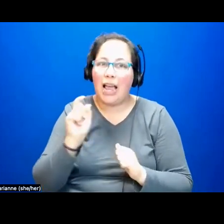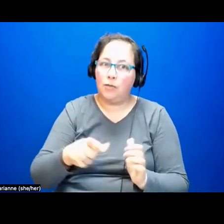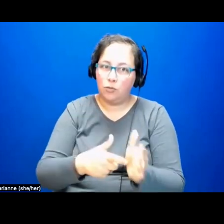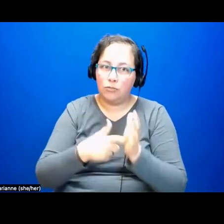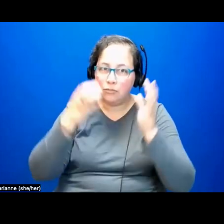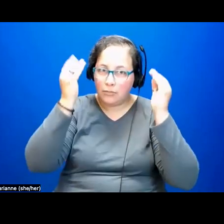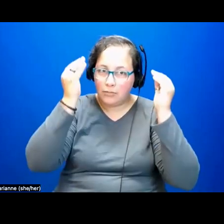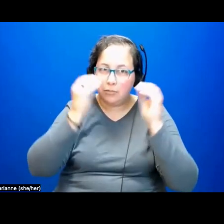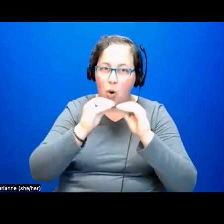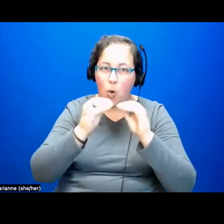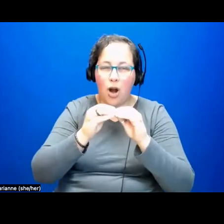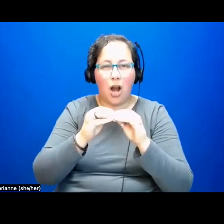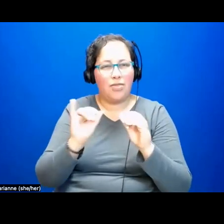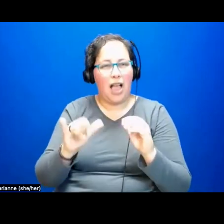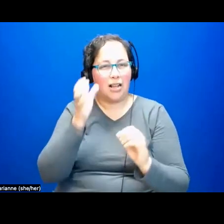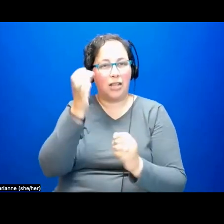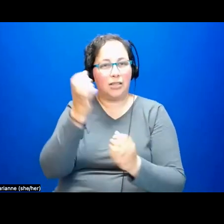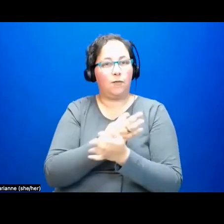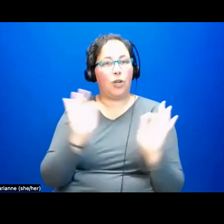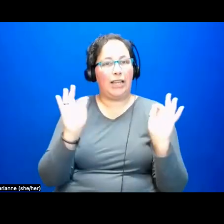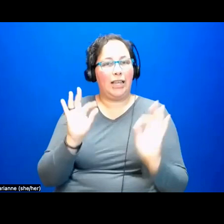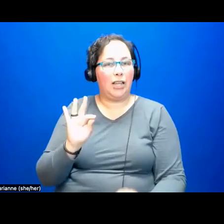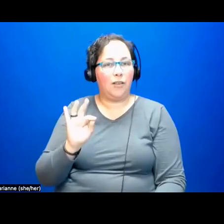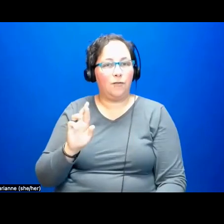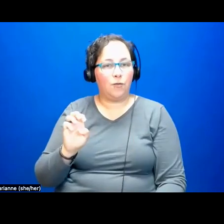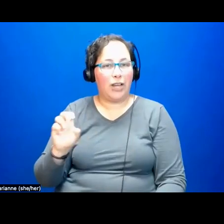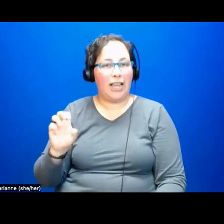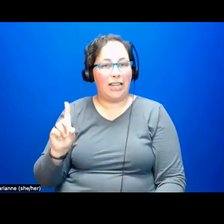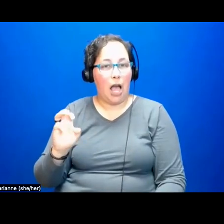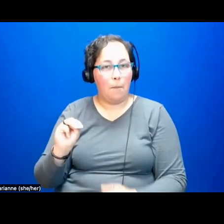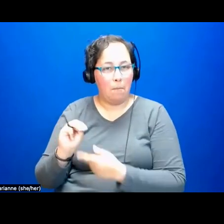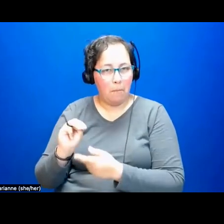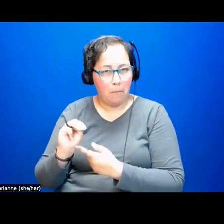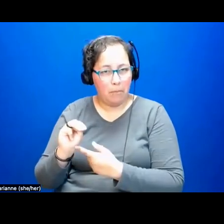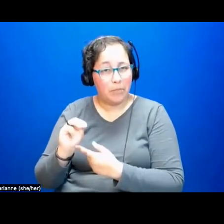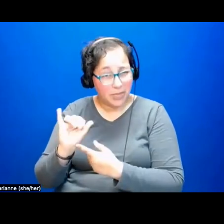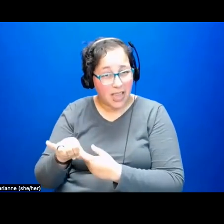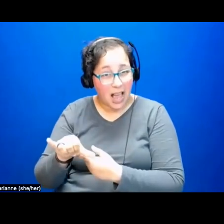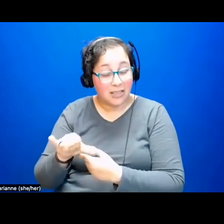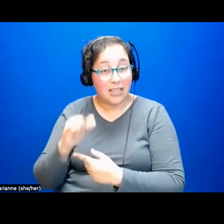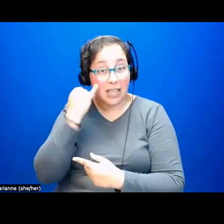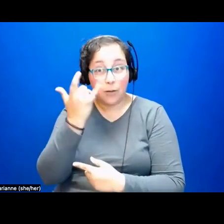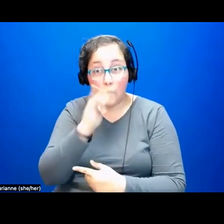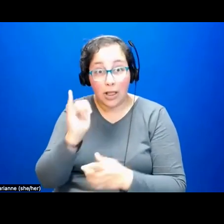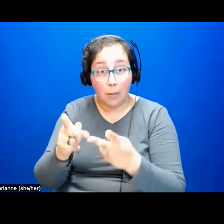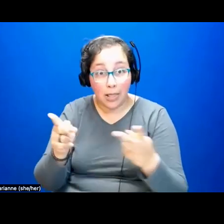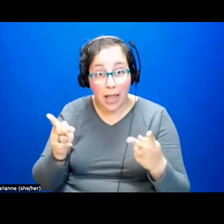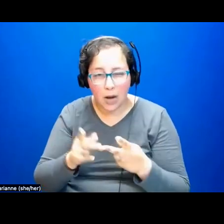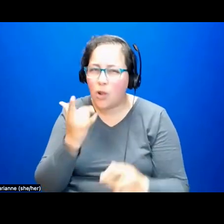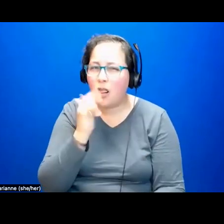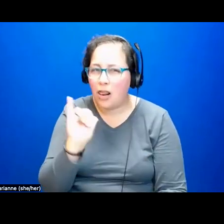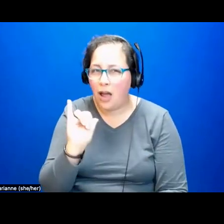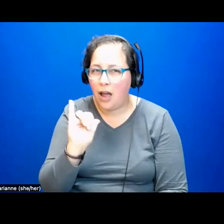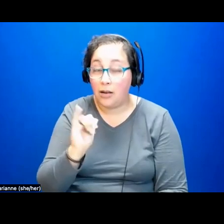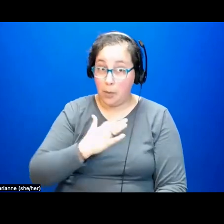about how freedom is a place. And if freedom is a place, then for